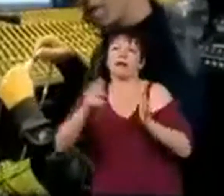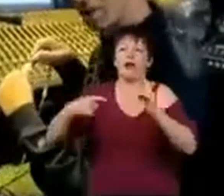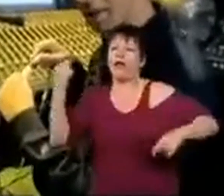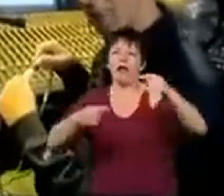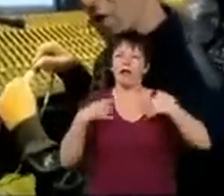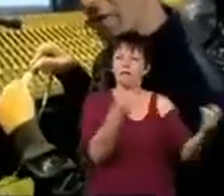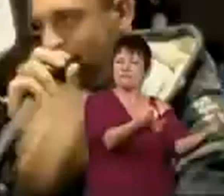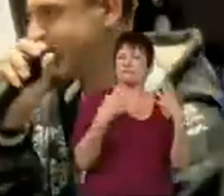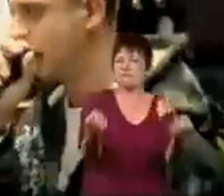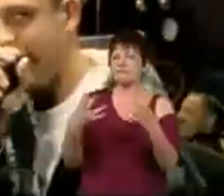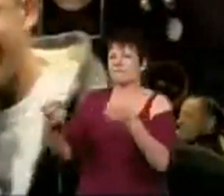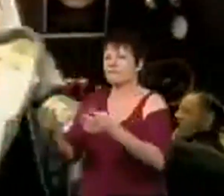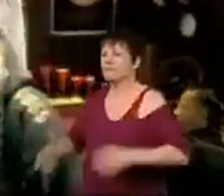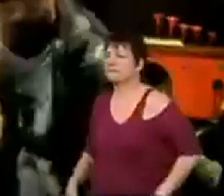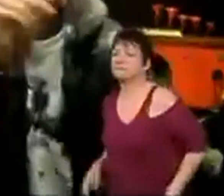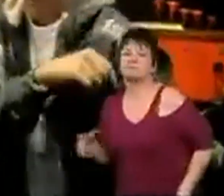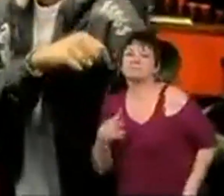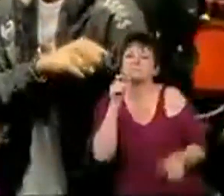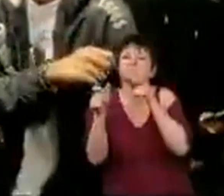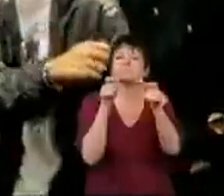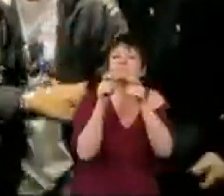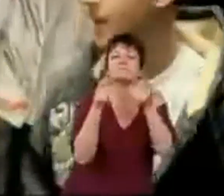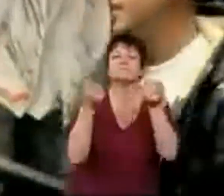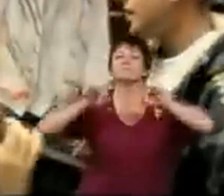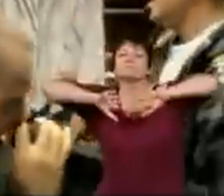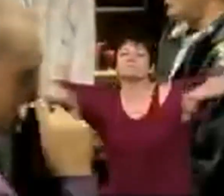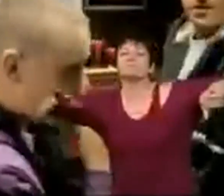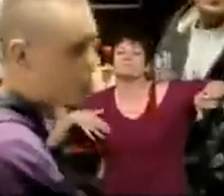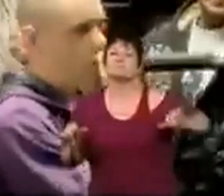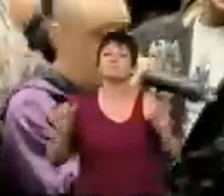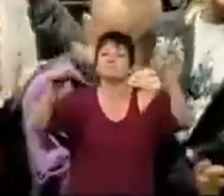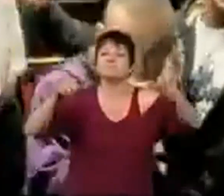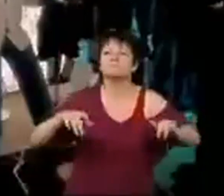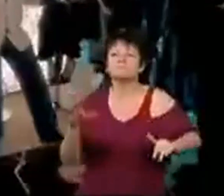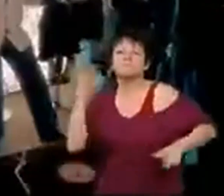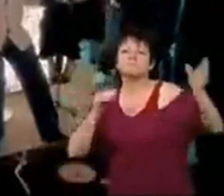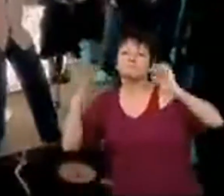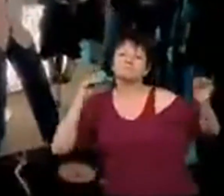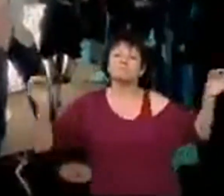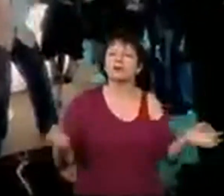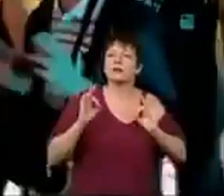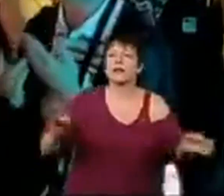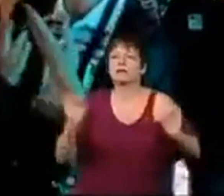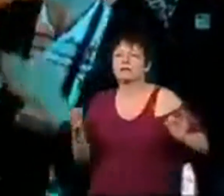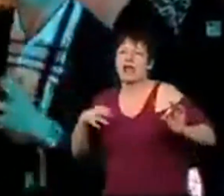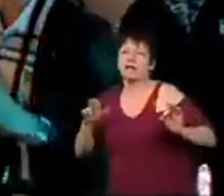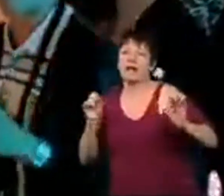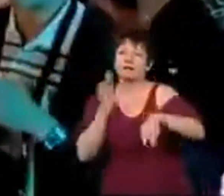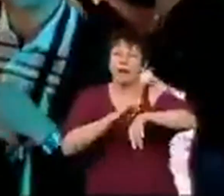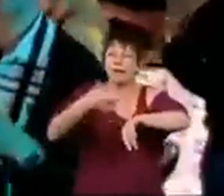manchester forever insult us however it's time for me to take this level of talent to the next stage to the place dreams are made just listen when the music plays i got a mouth to spit